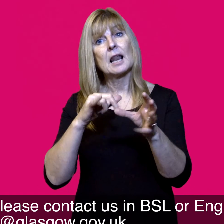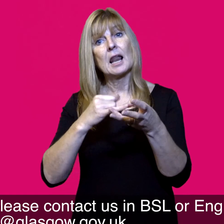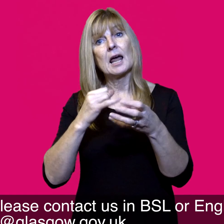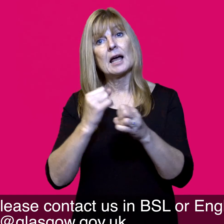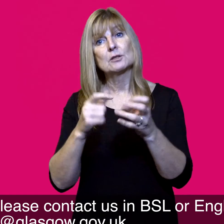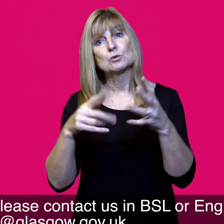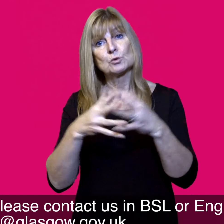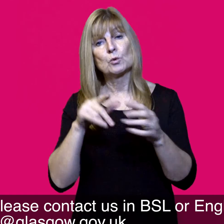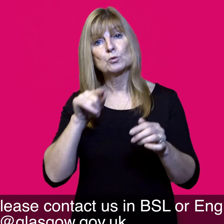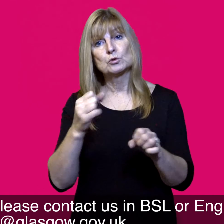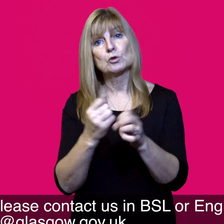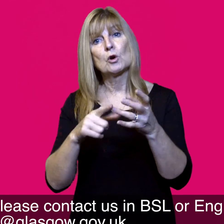gov dot uk